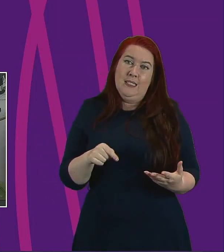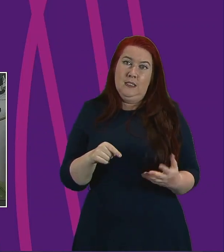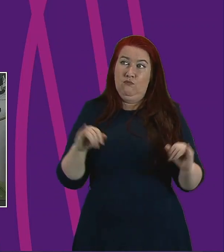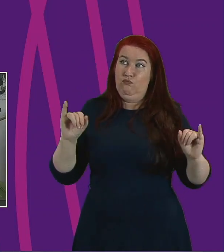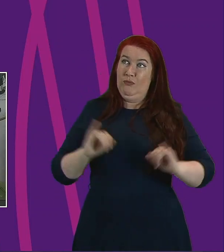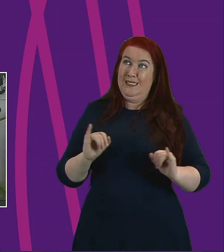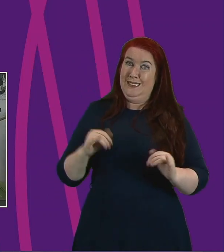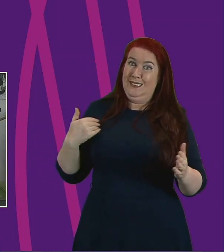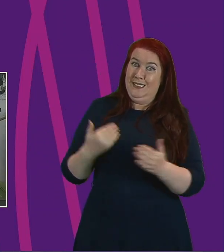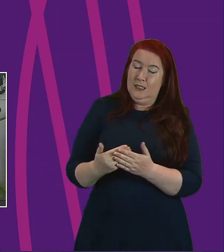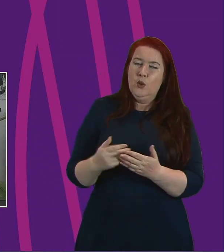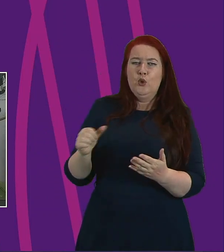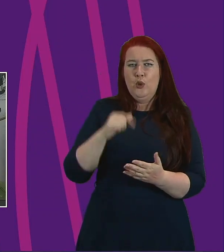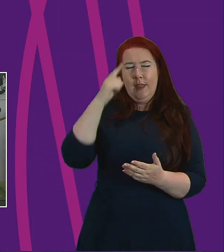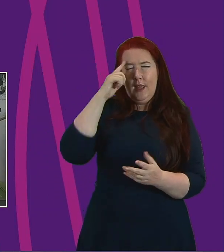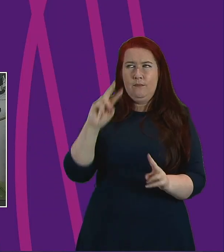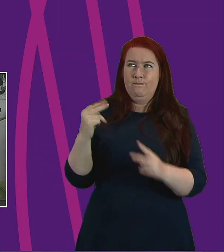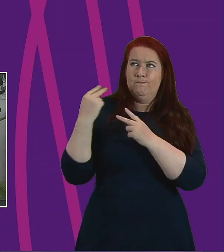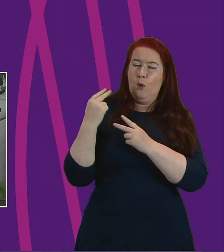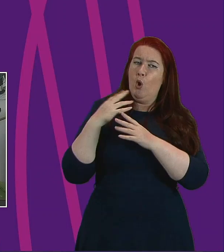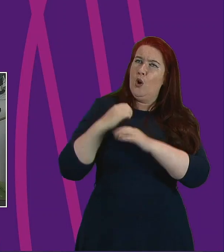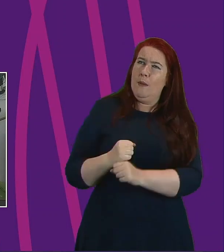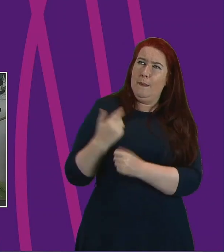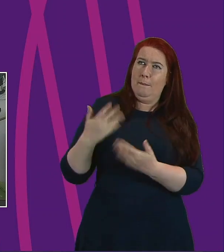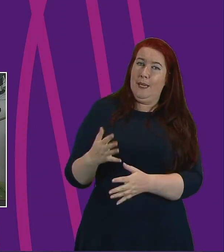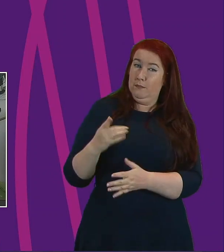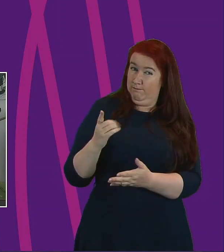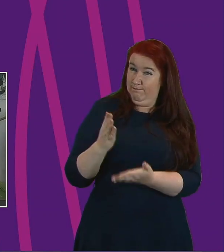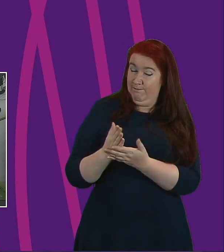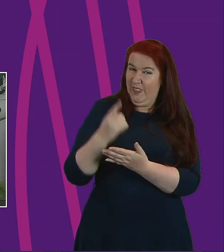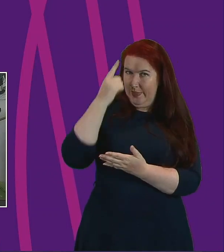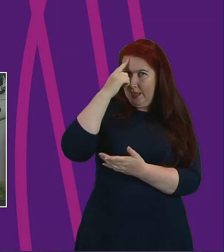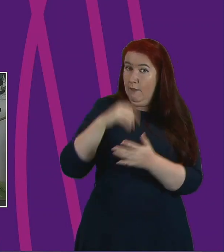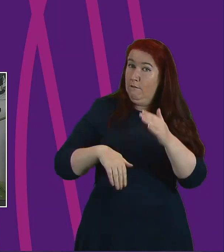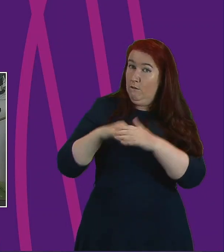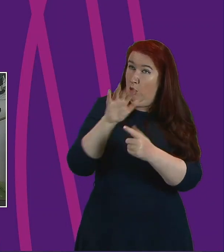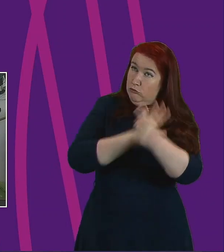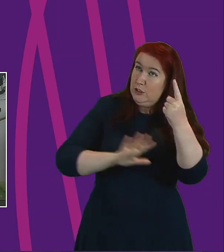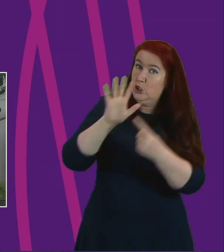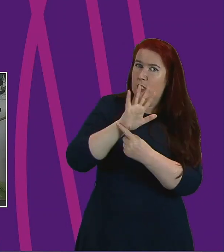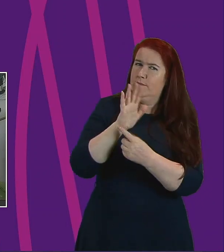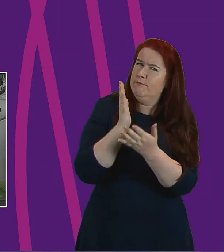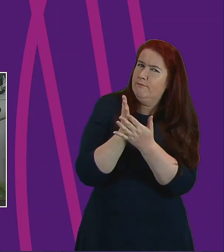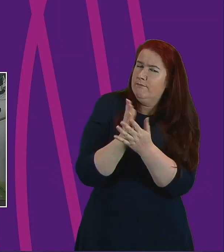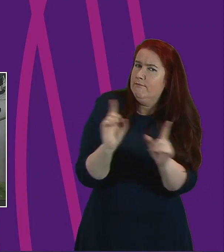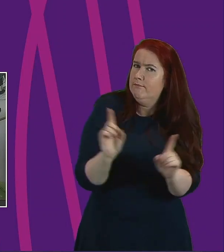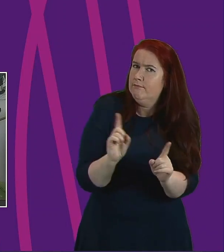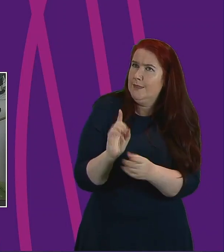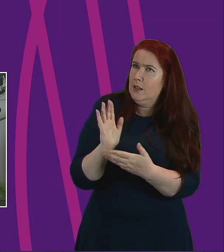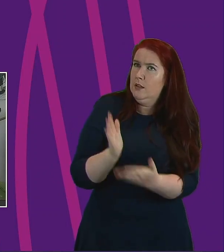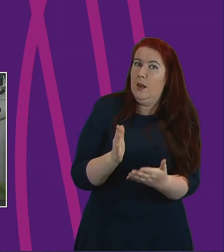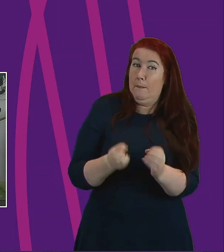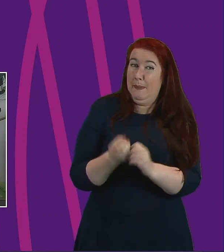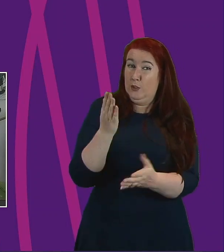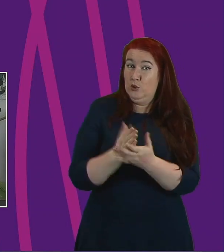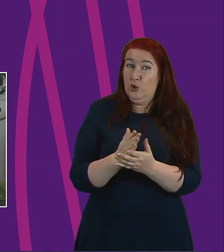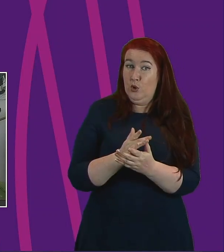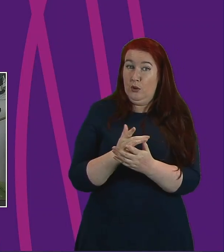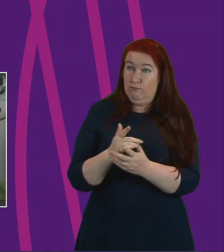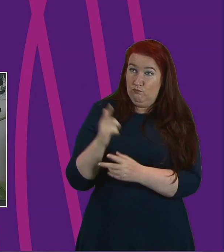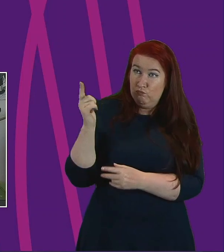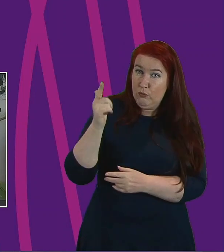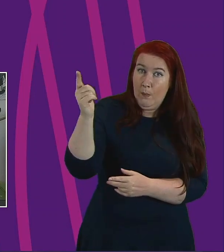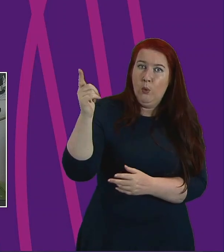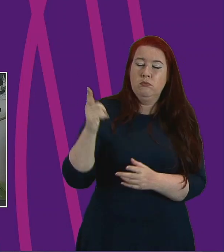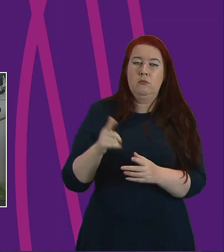to look at past commitments and ask how the whole region is served to ensure that our remote rural communities are now